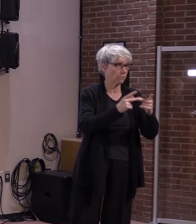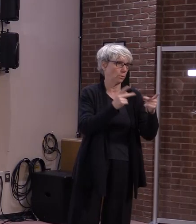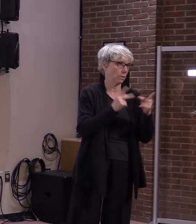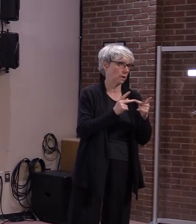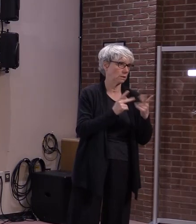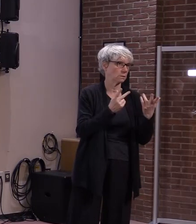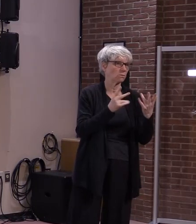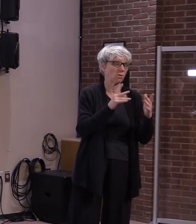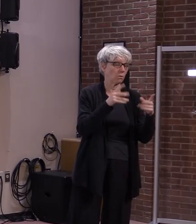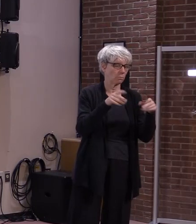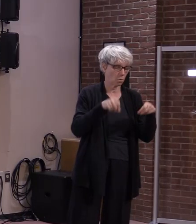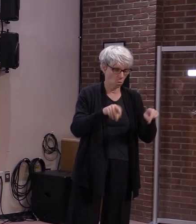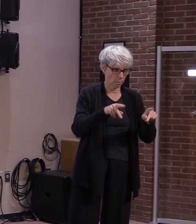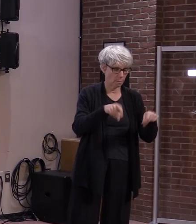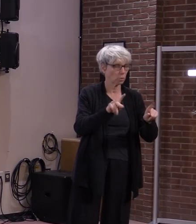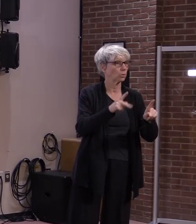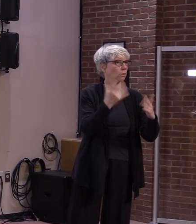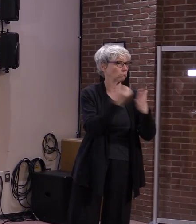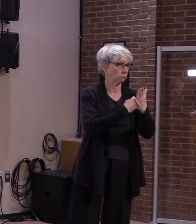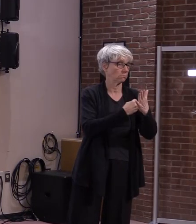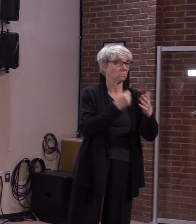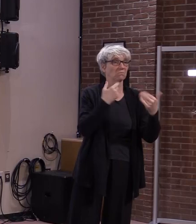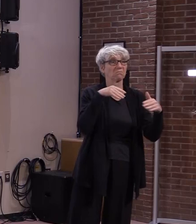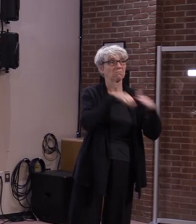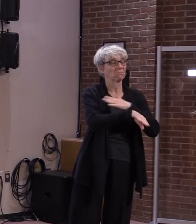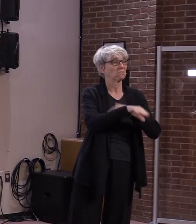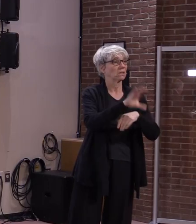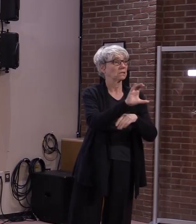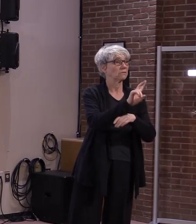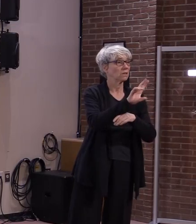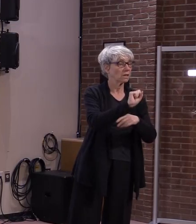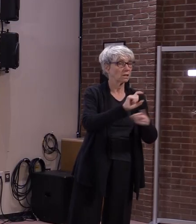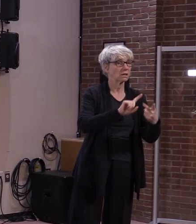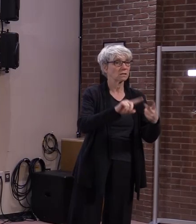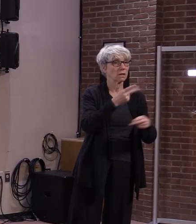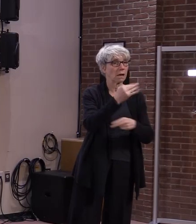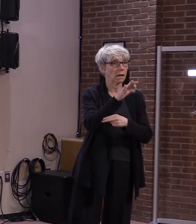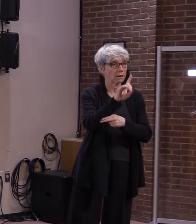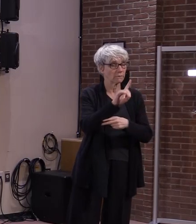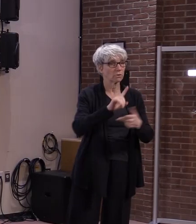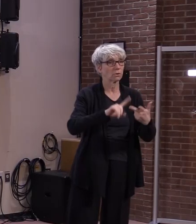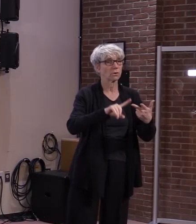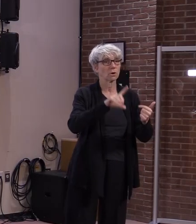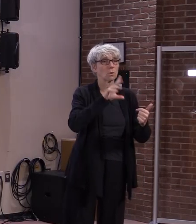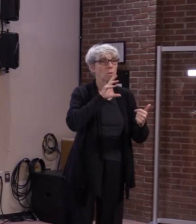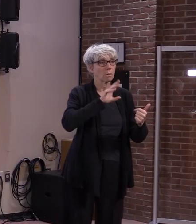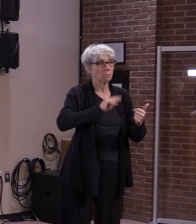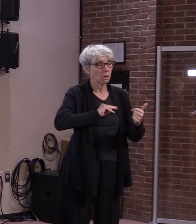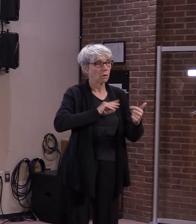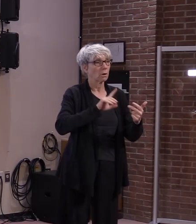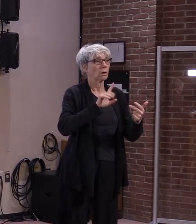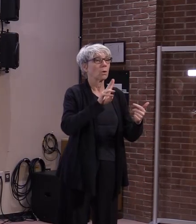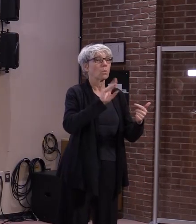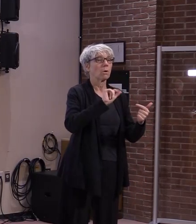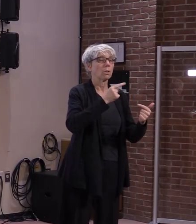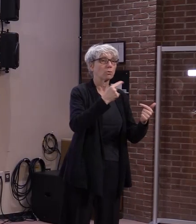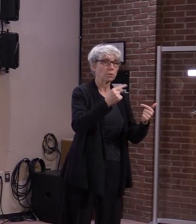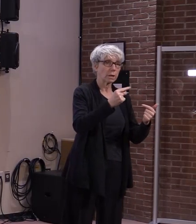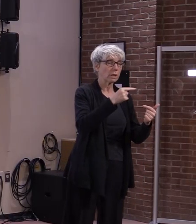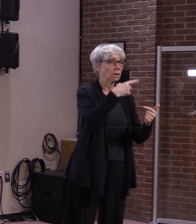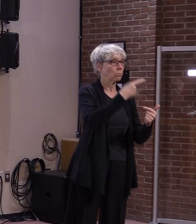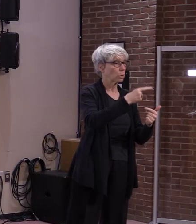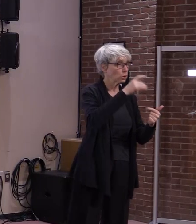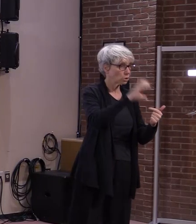simply walk into CVS, Hannaford Food and Drug, Walmart, Walgreens, Price Shopper Market